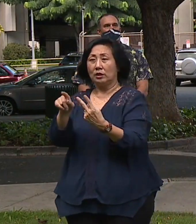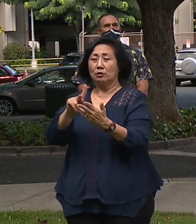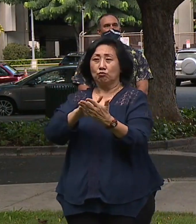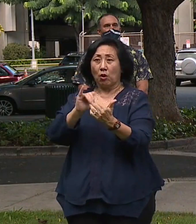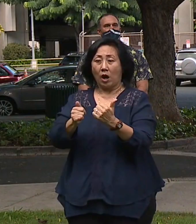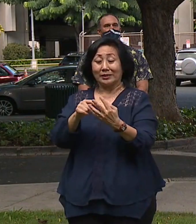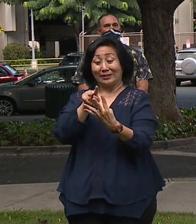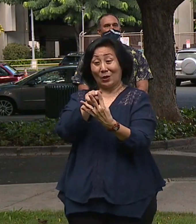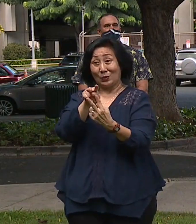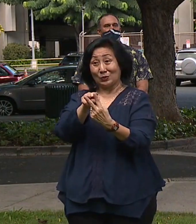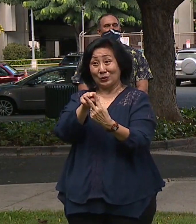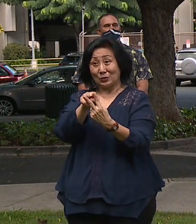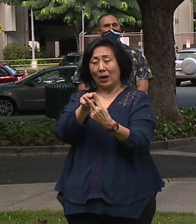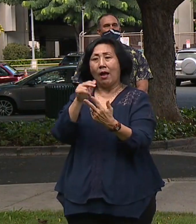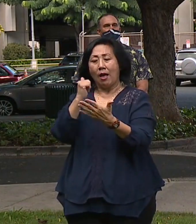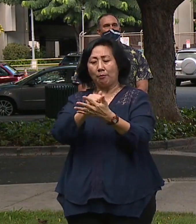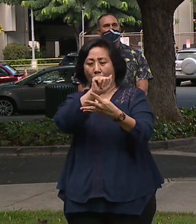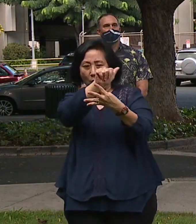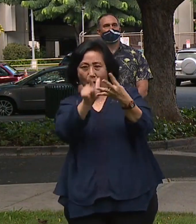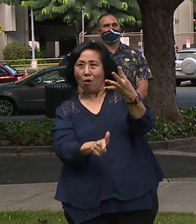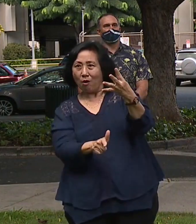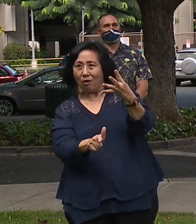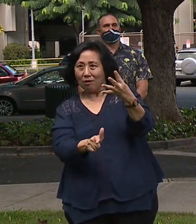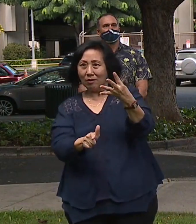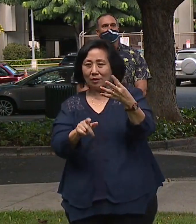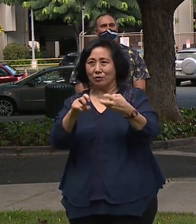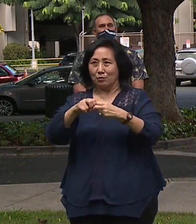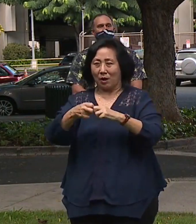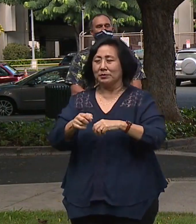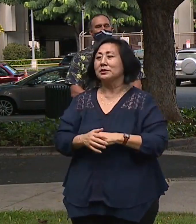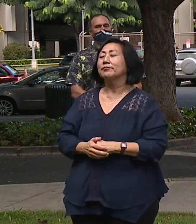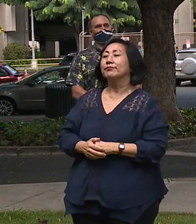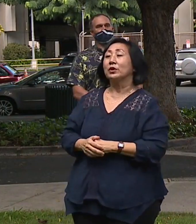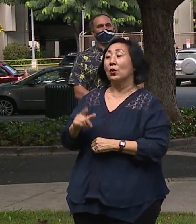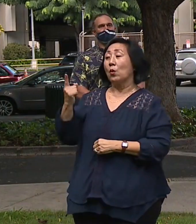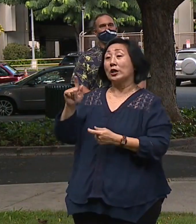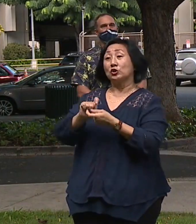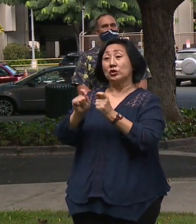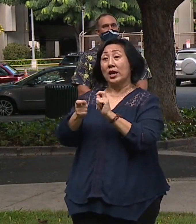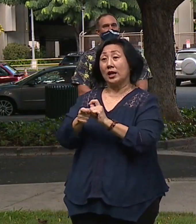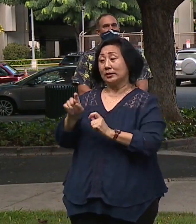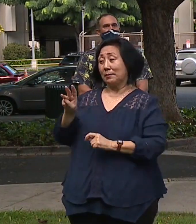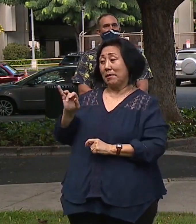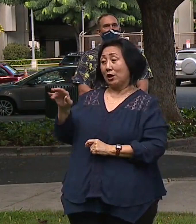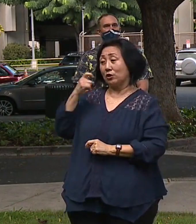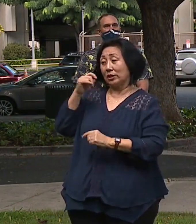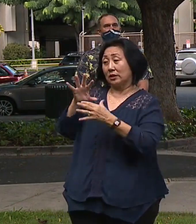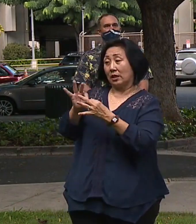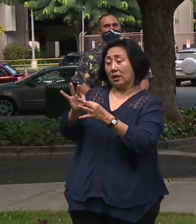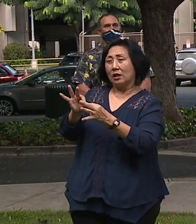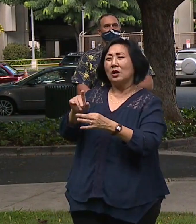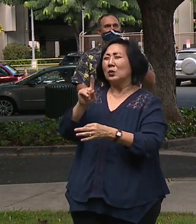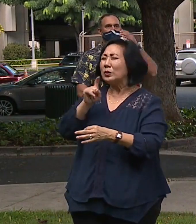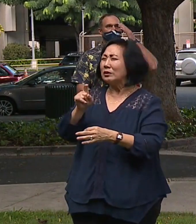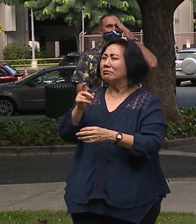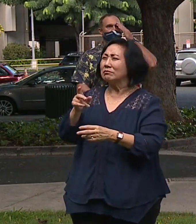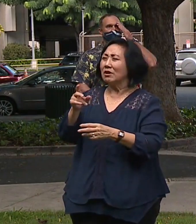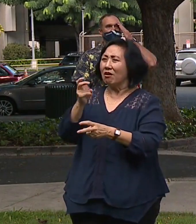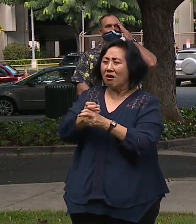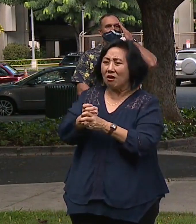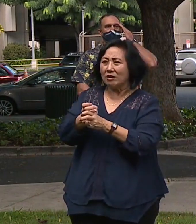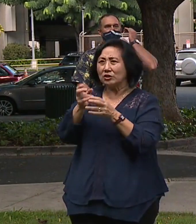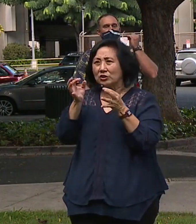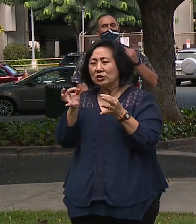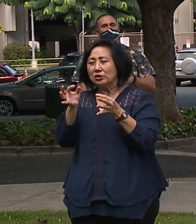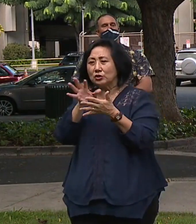address all four of those crises at one time. So a lot of the changes that Mayor Caldwell was talking about do involve really hard choices around changing the